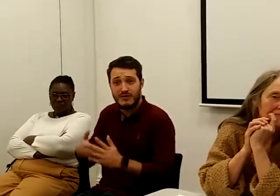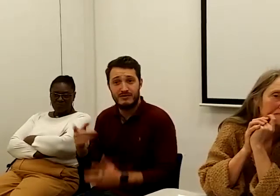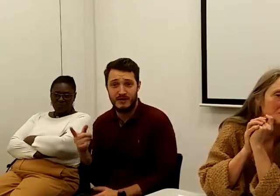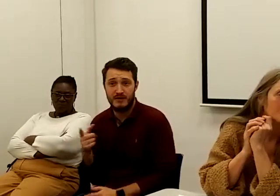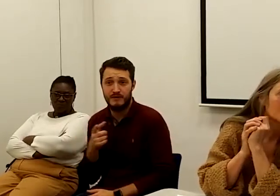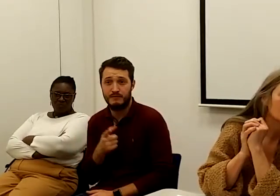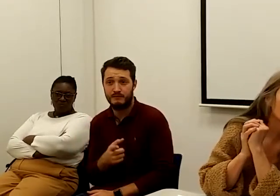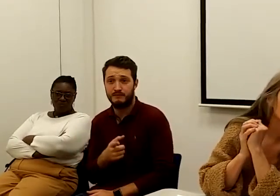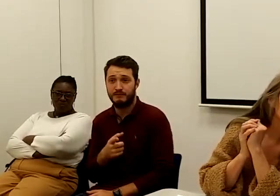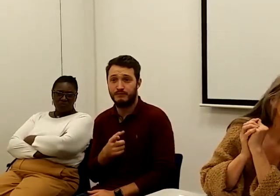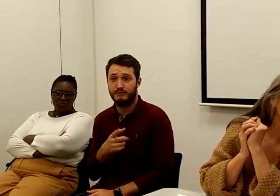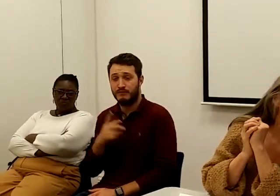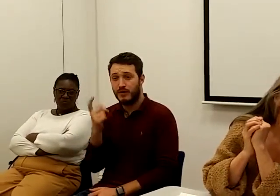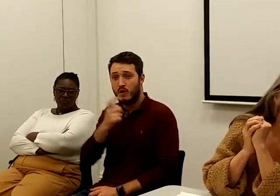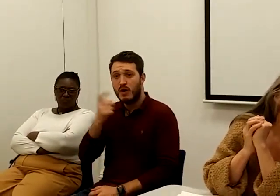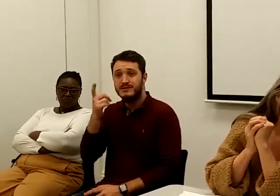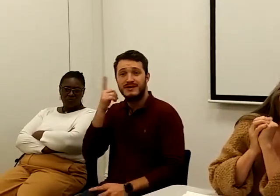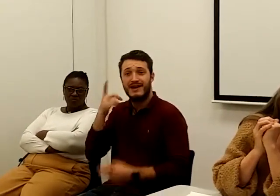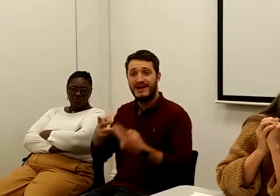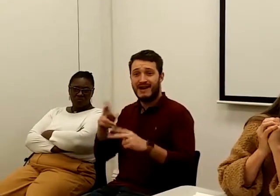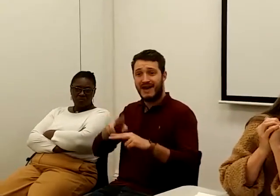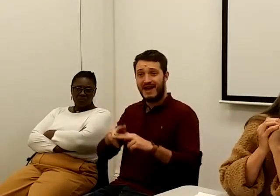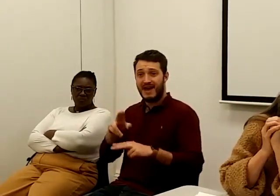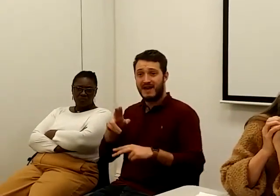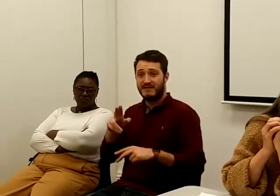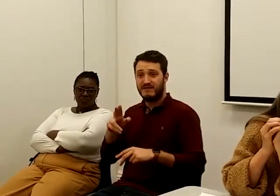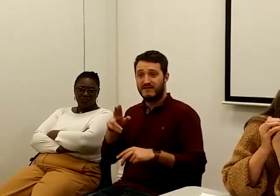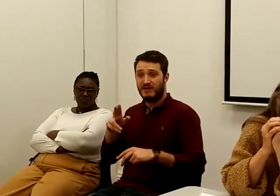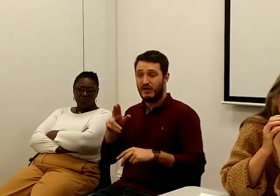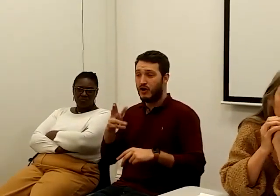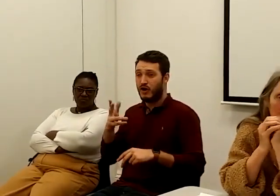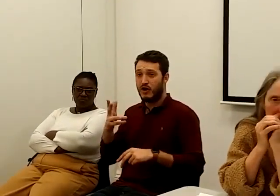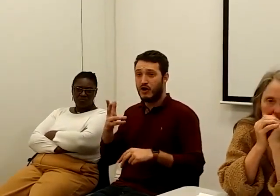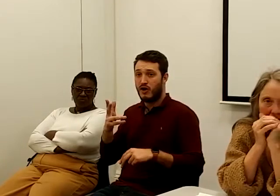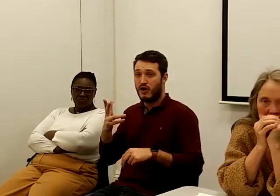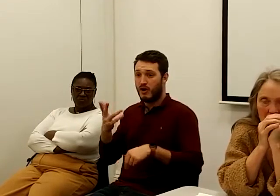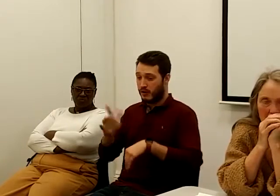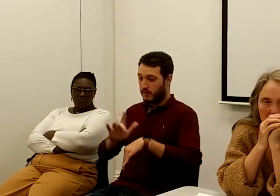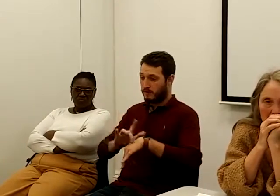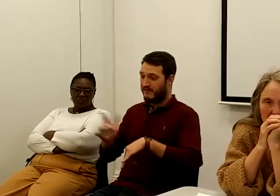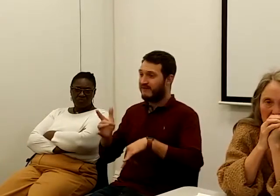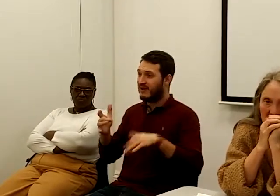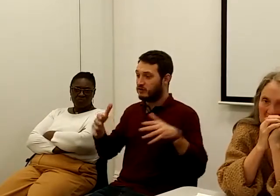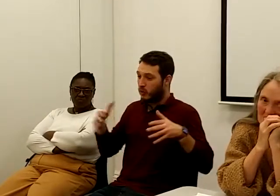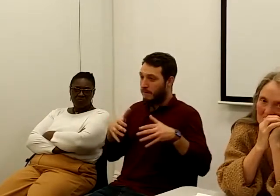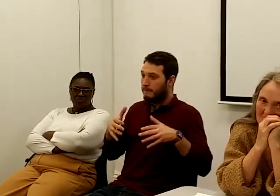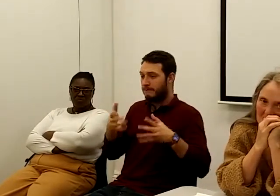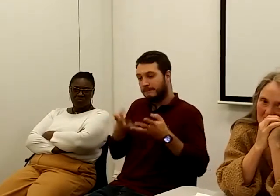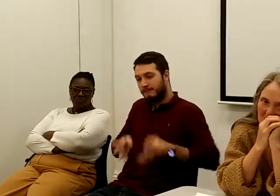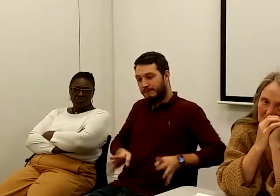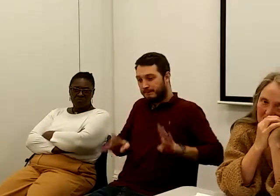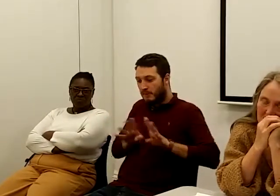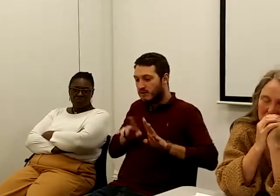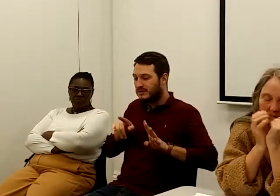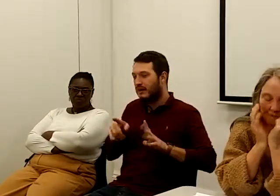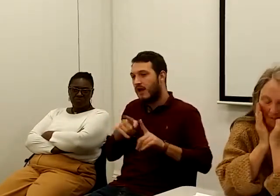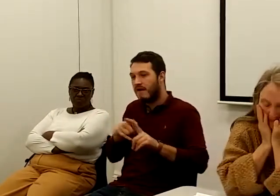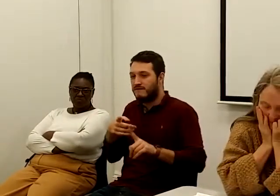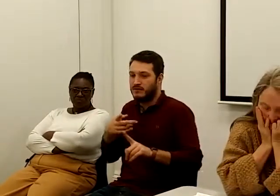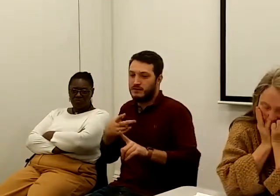professional bodies that the people doing the assessments, I wonder if the professional bodies they belong to, whether it's a nursing body or